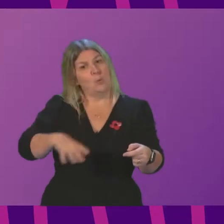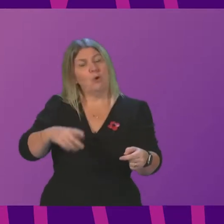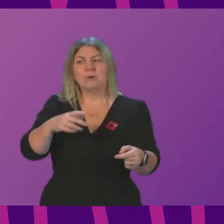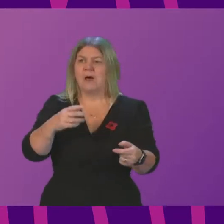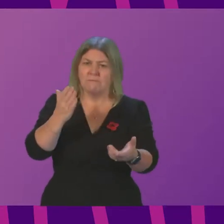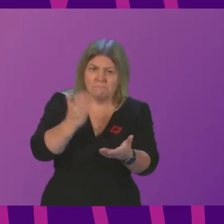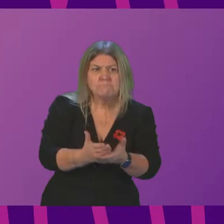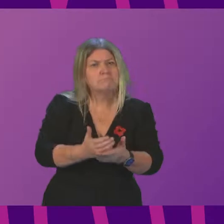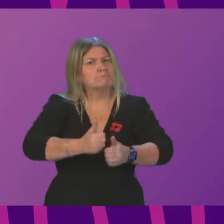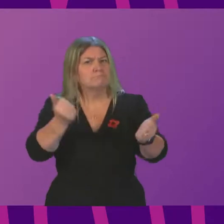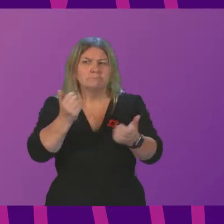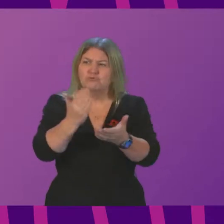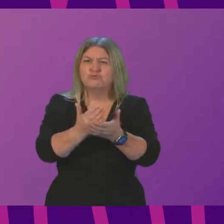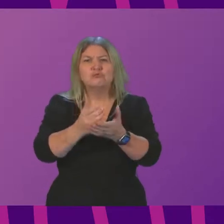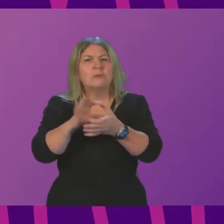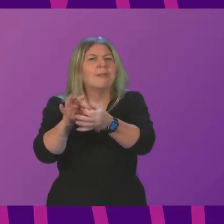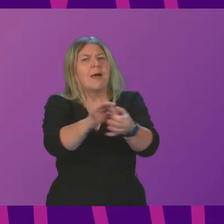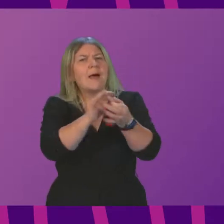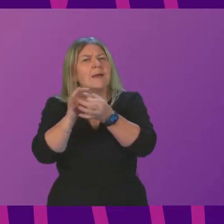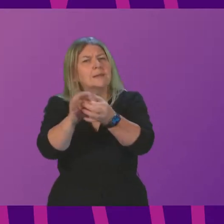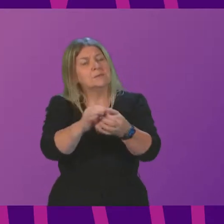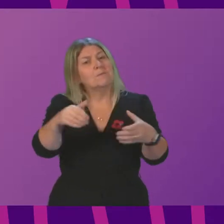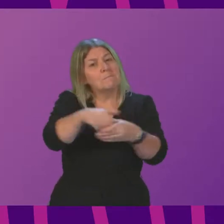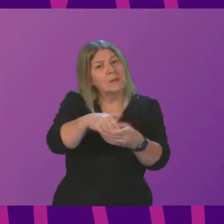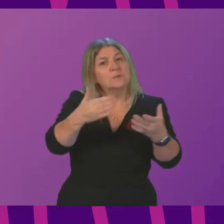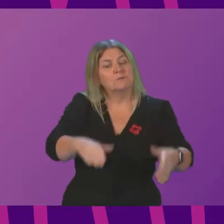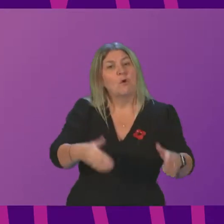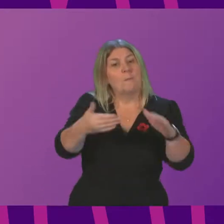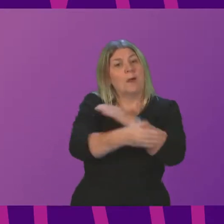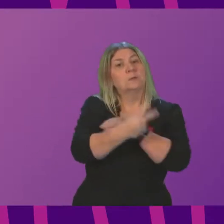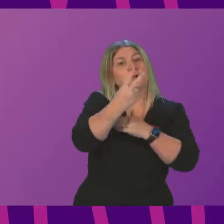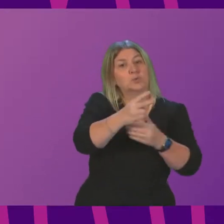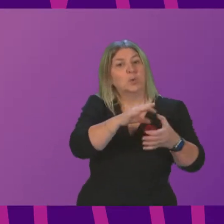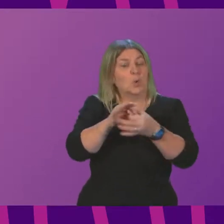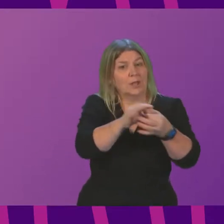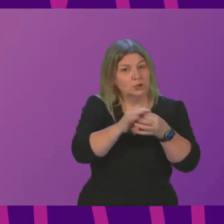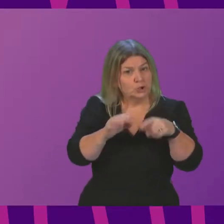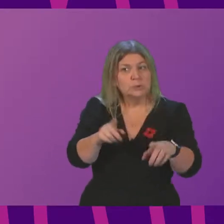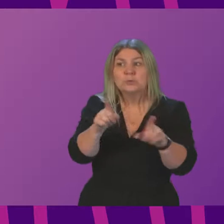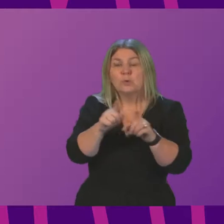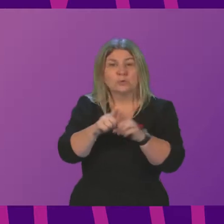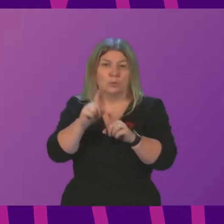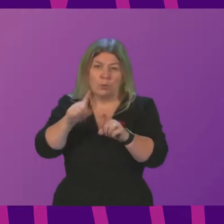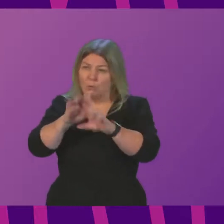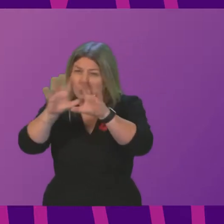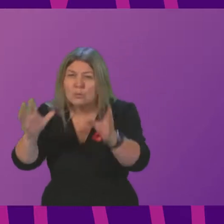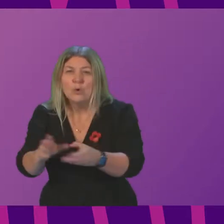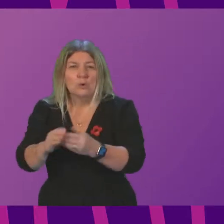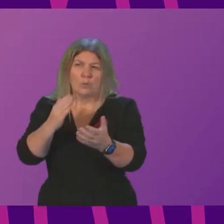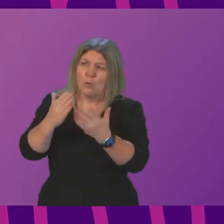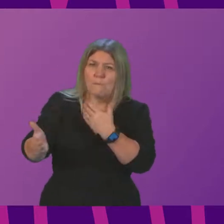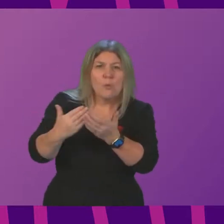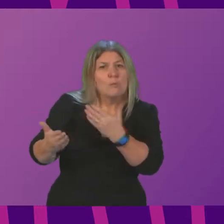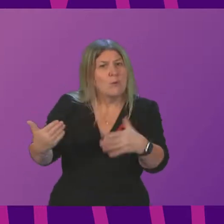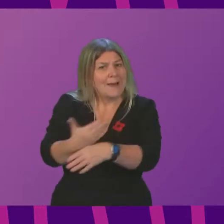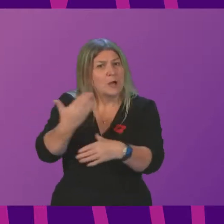with members of the Under-2 coalition. We are also championing issues of global importance to mobilise increased action from our